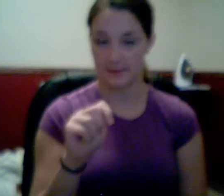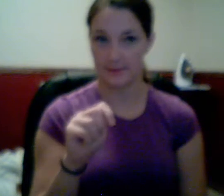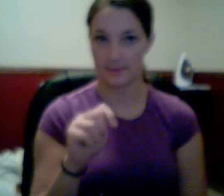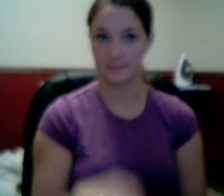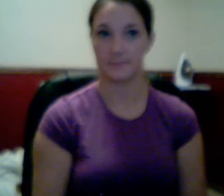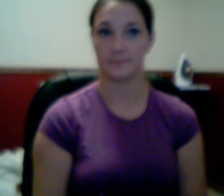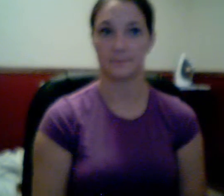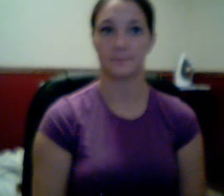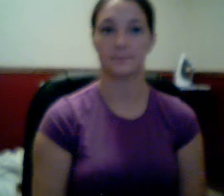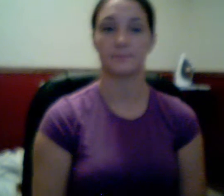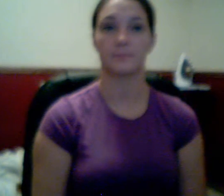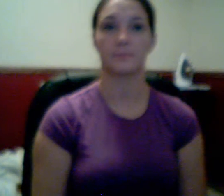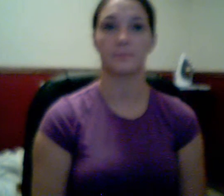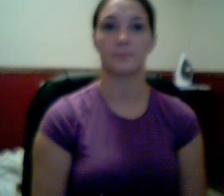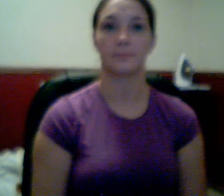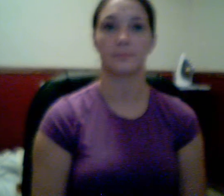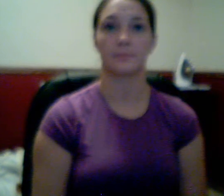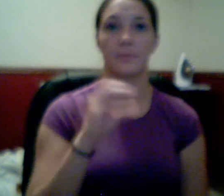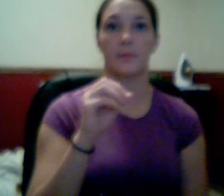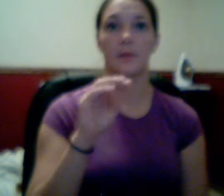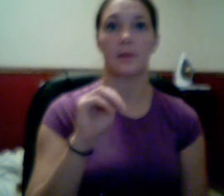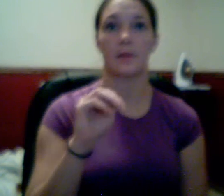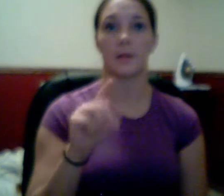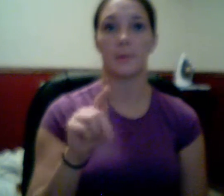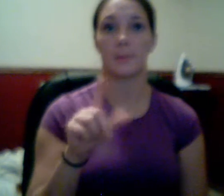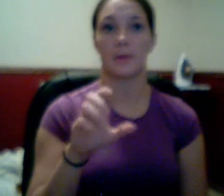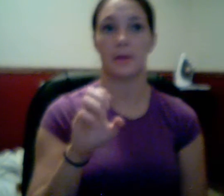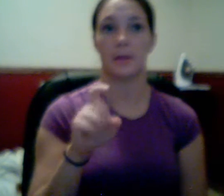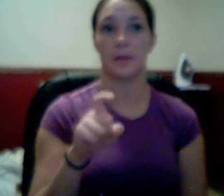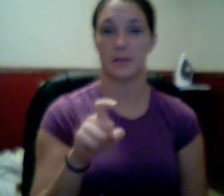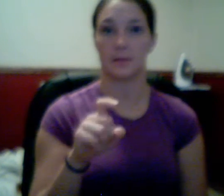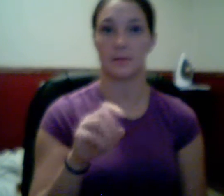very specific square roots. For example,